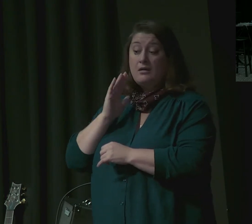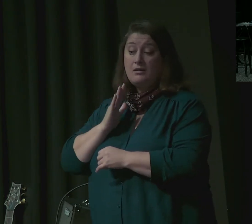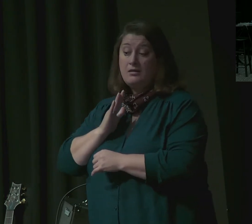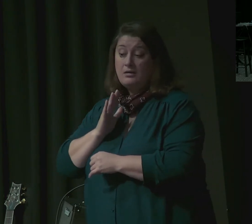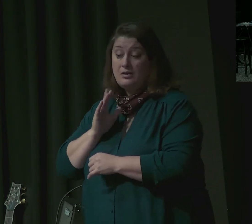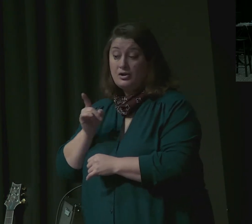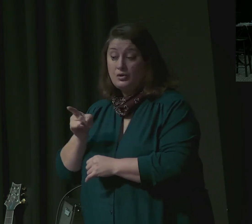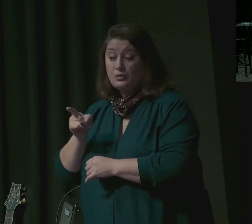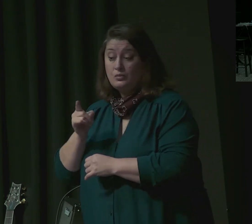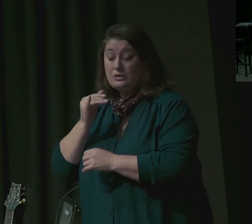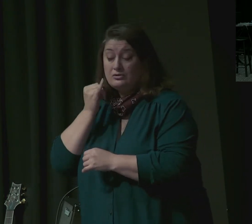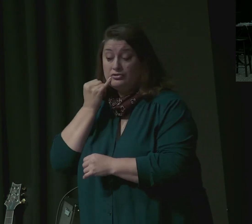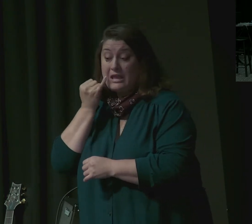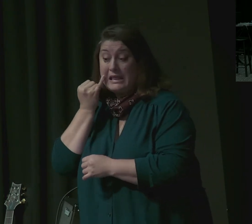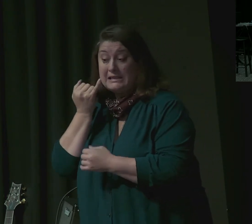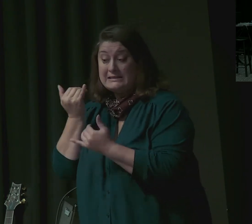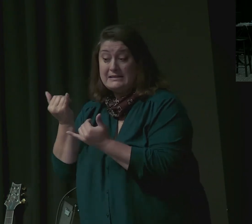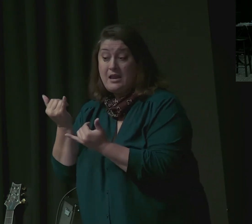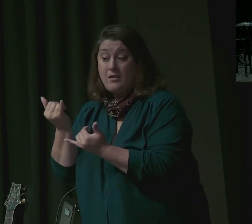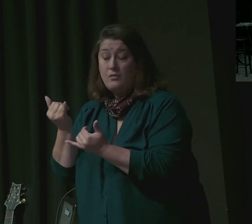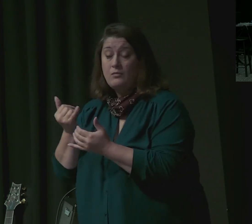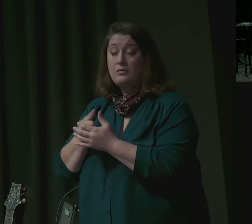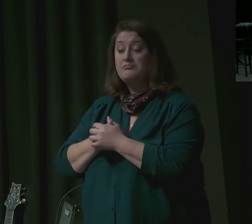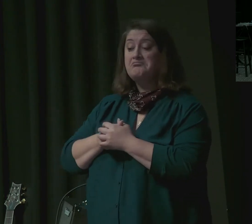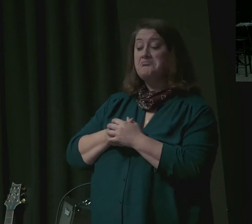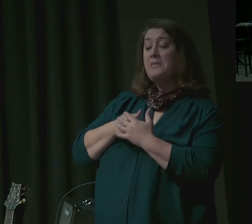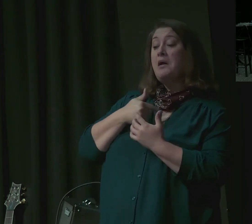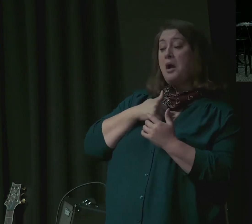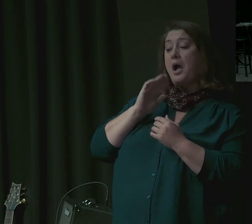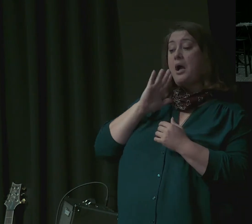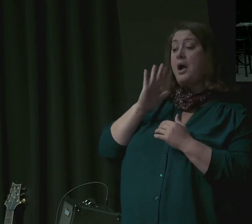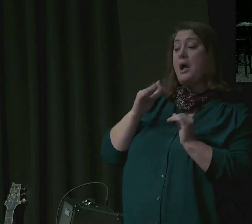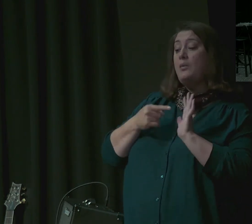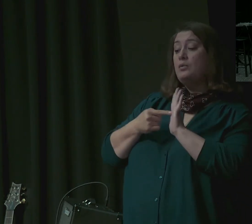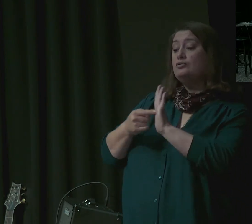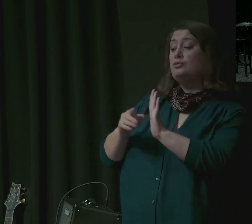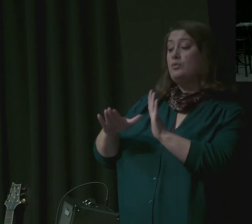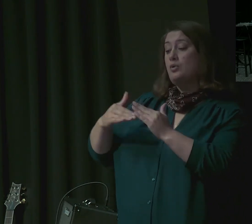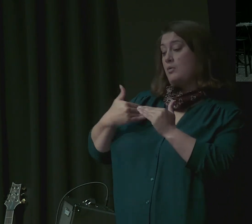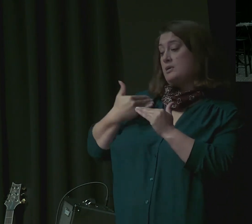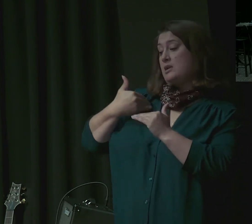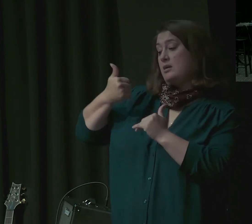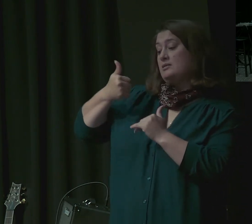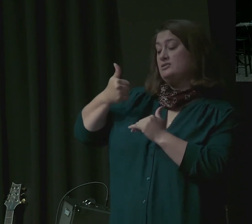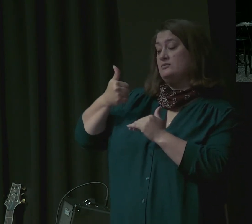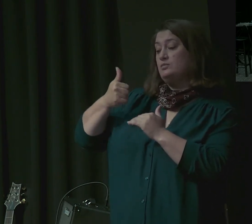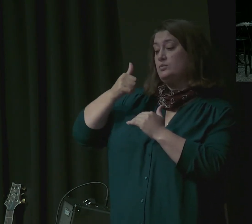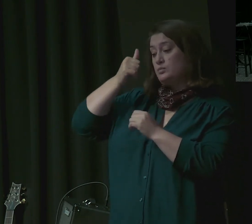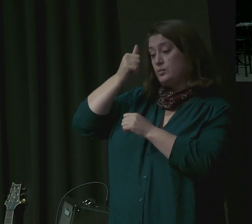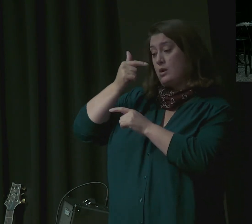and the favor that will be shown him? Will they allow him to be taken away?